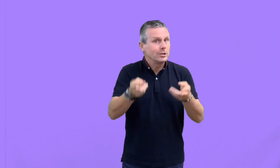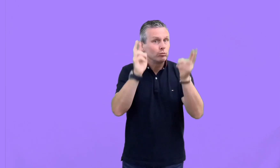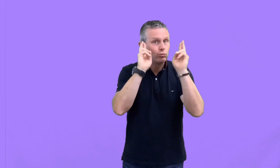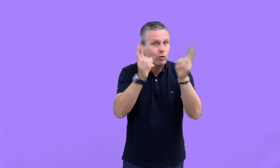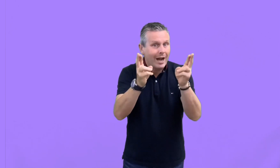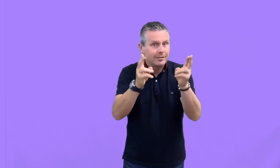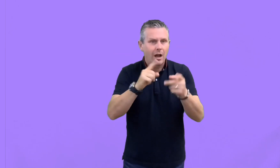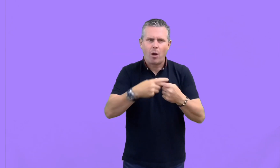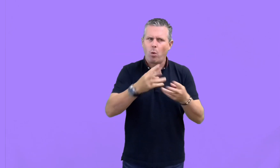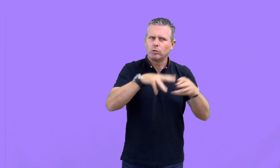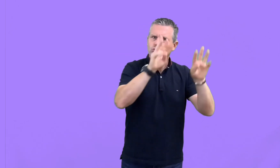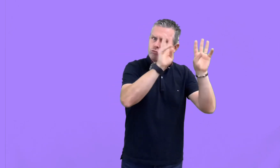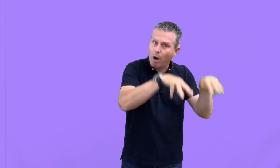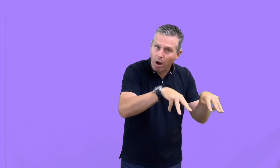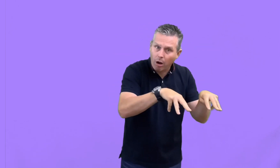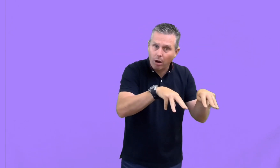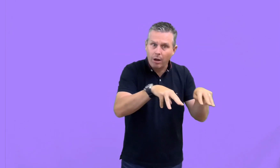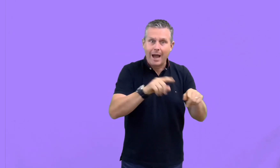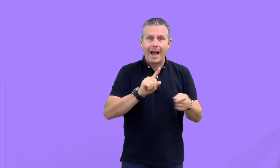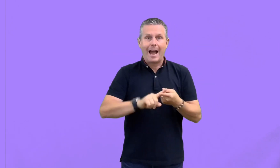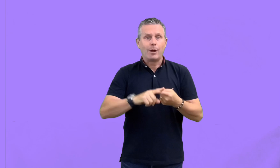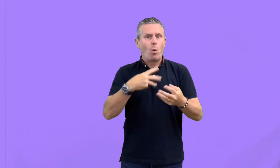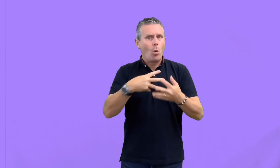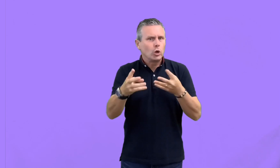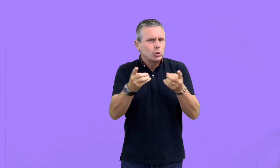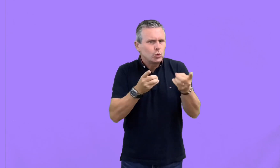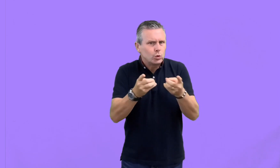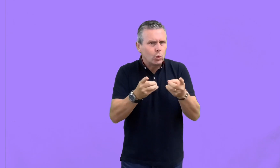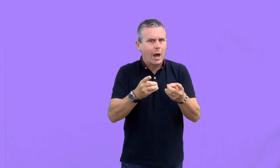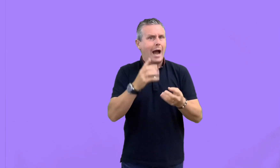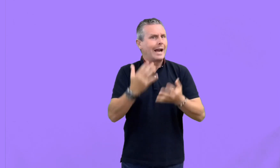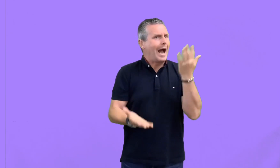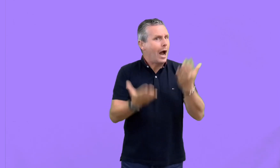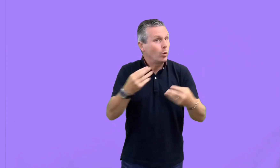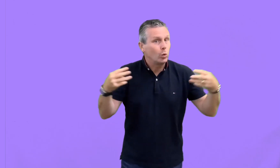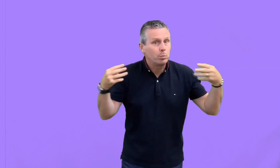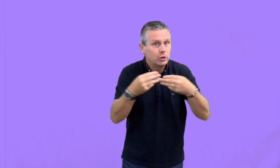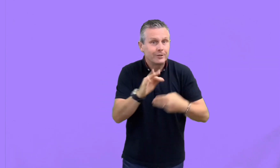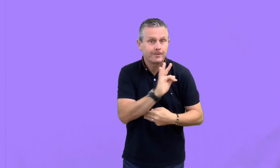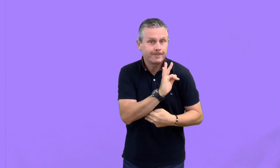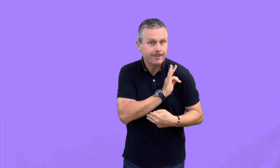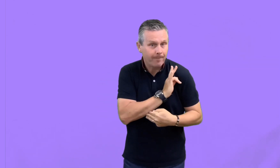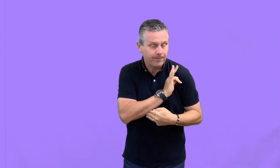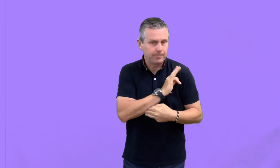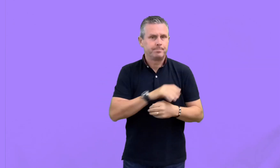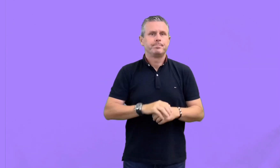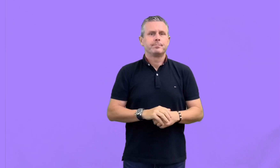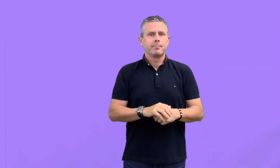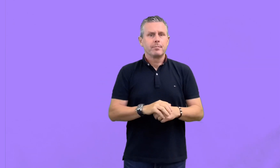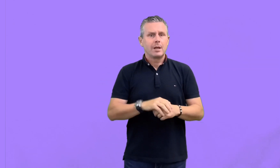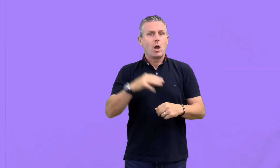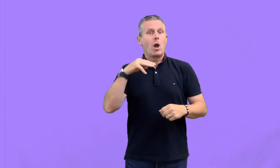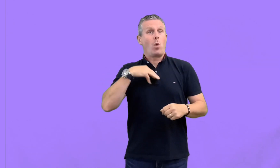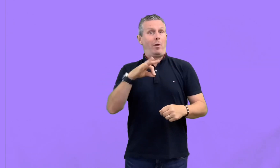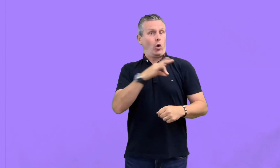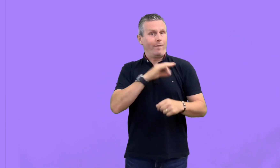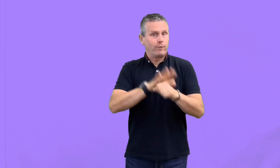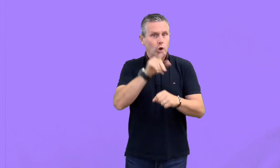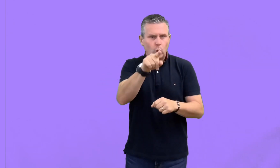what's right and what's wrong and what to do and how to protect yourself. It would be